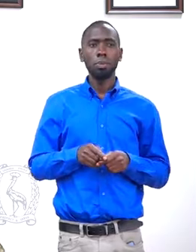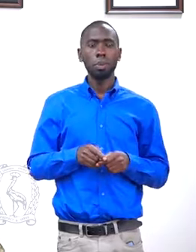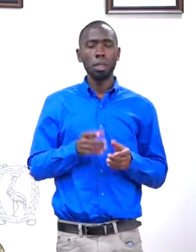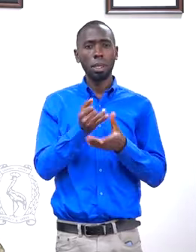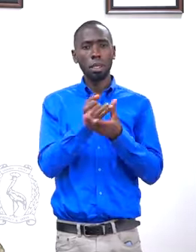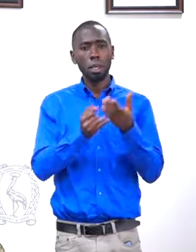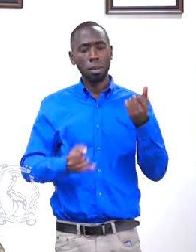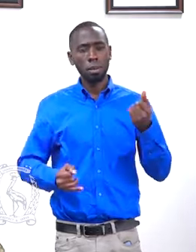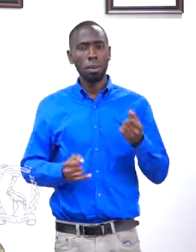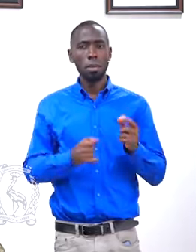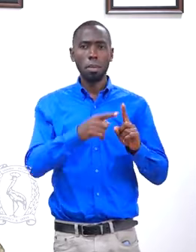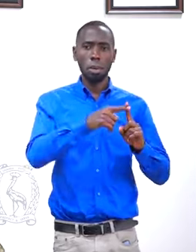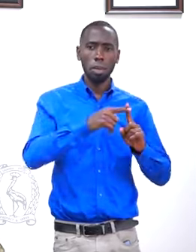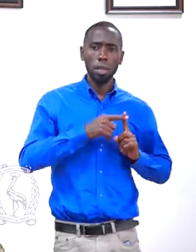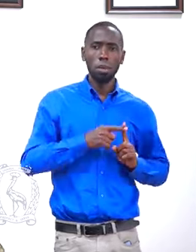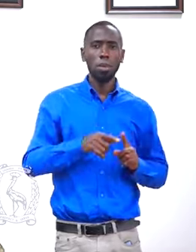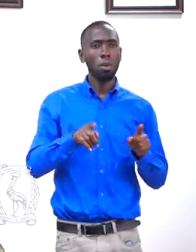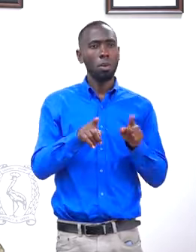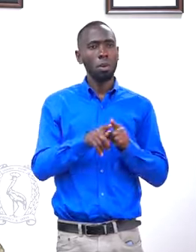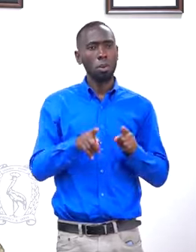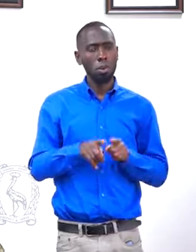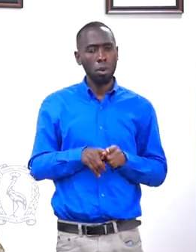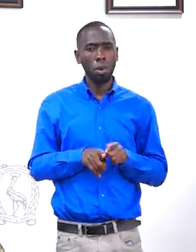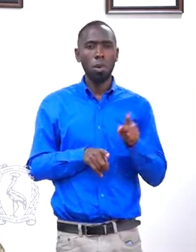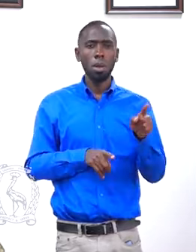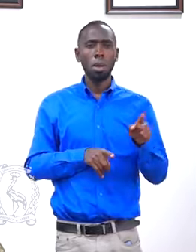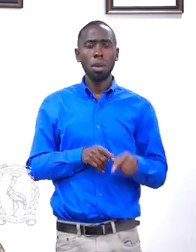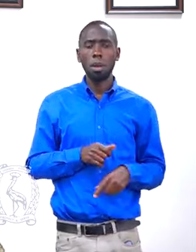and also a person in authority